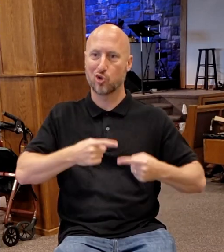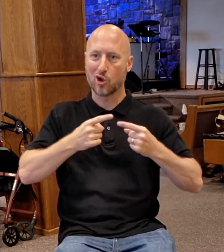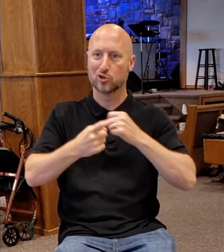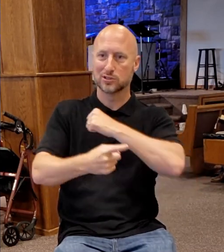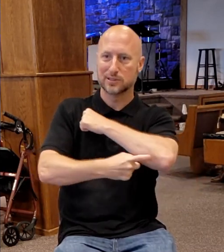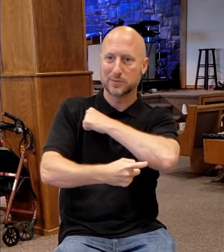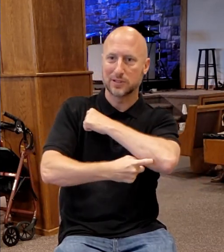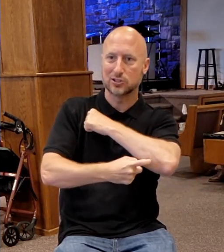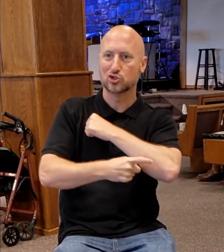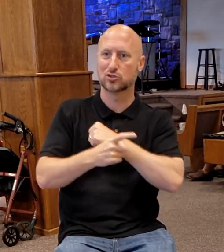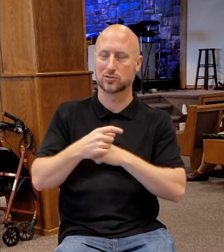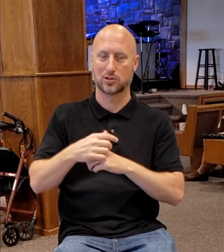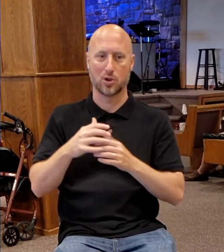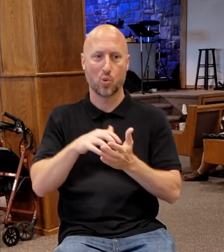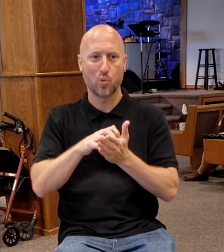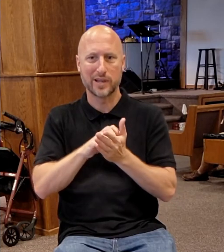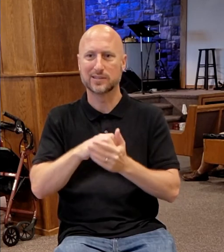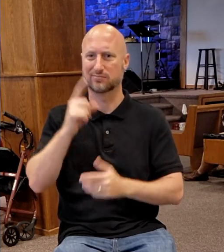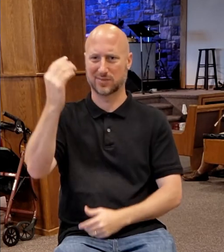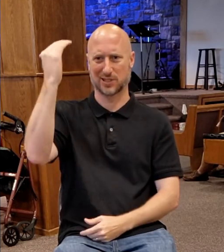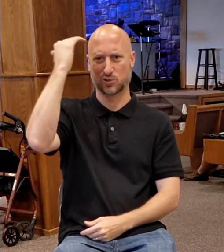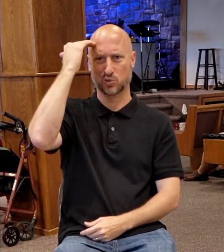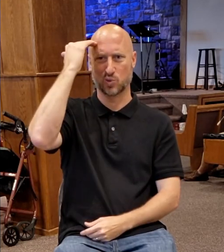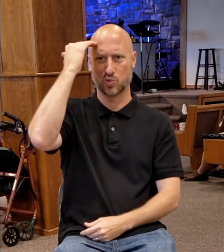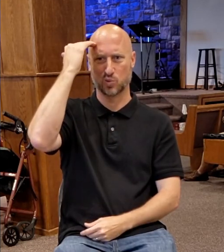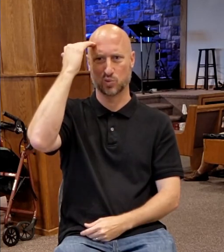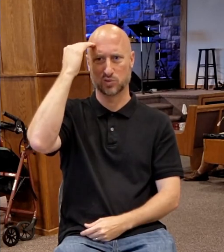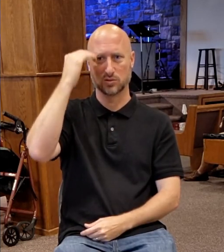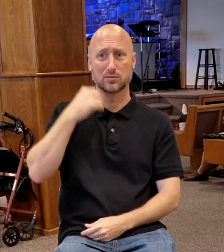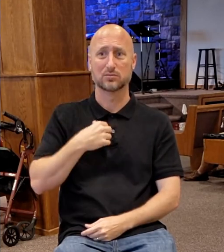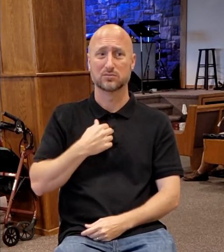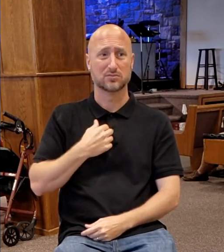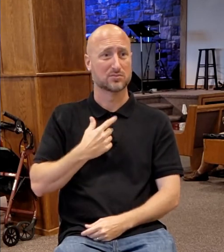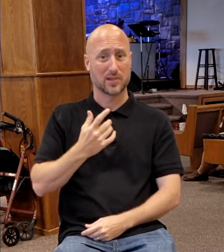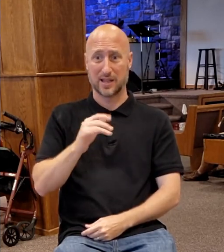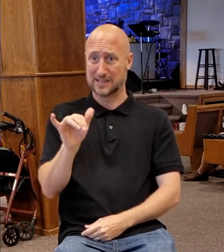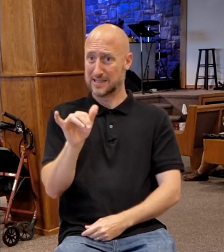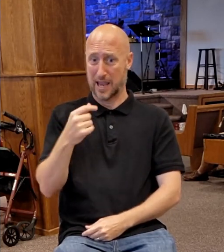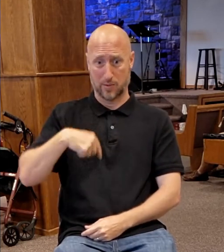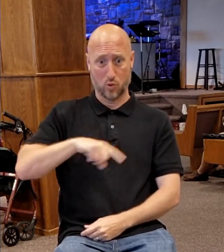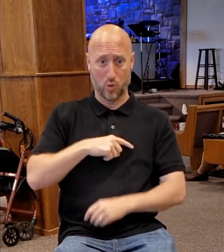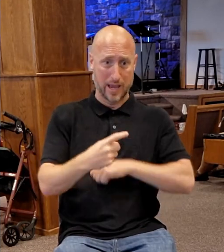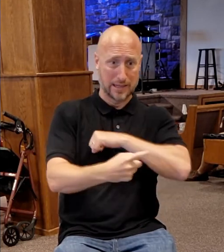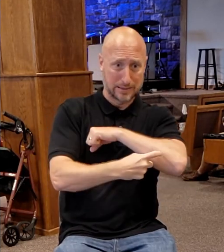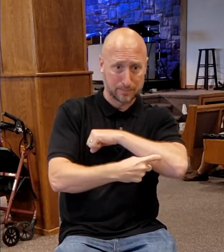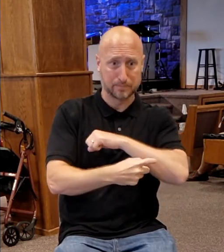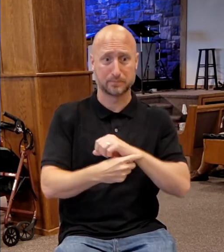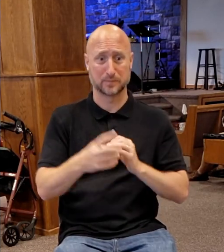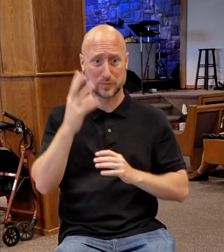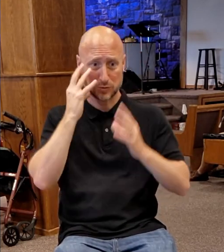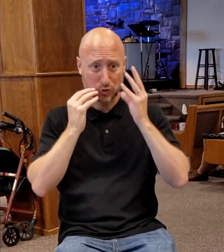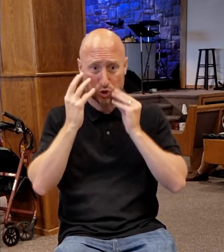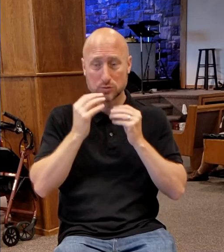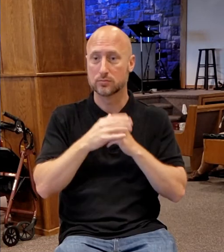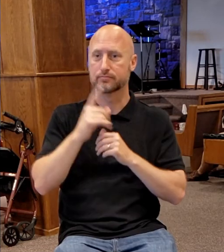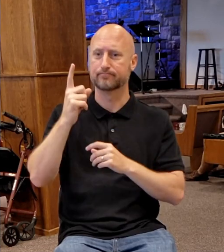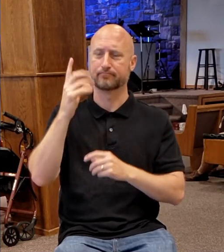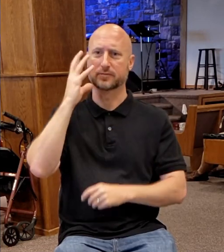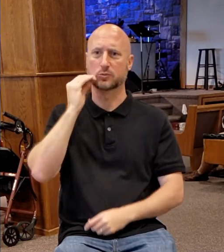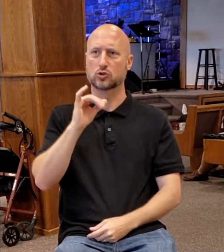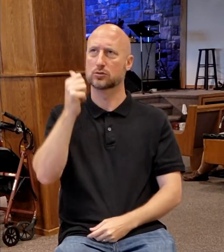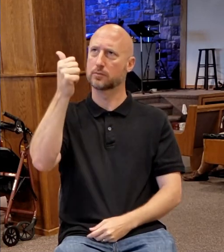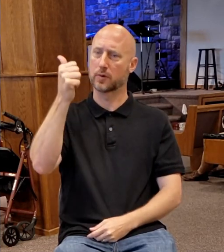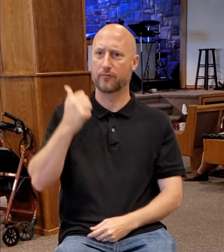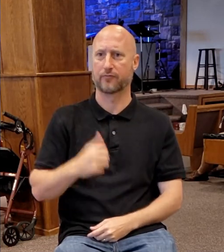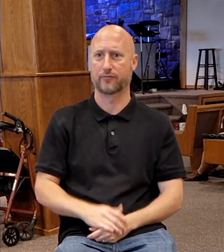understands our weaknesses in every way he was tempted as we are, yet without sin. So we can come to him. knows what it is